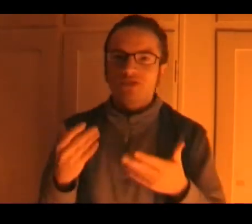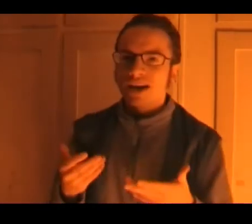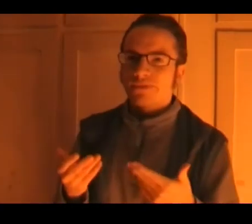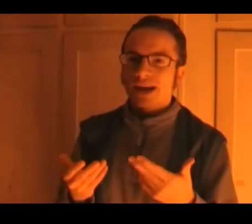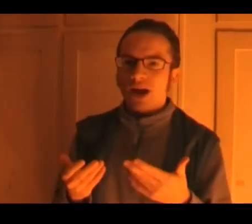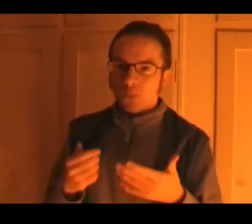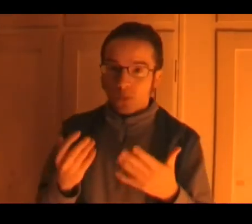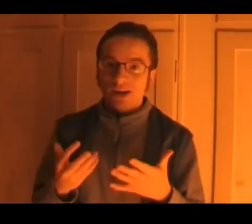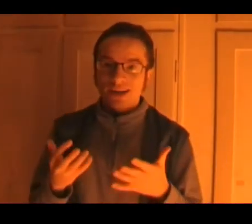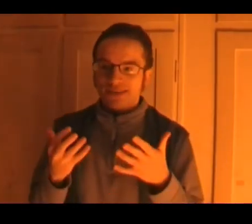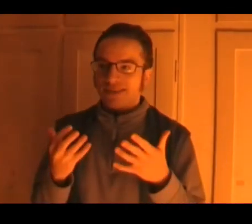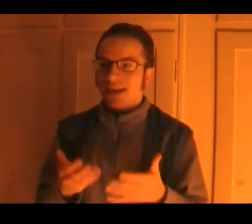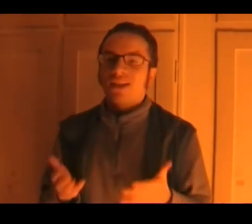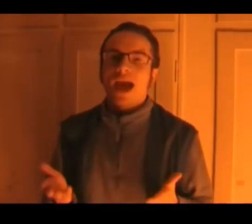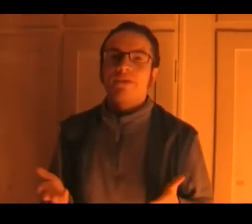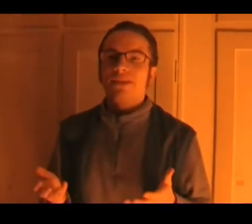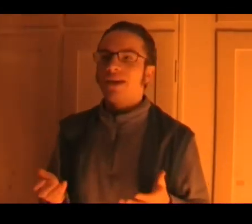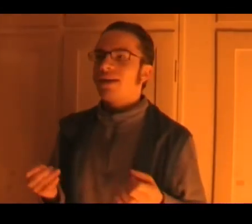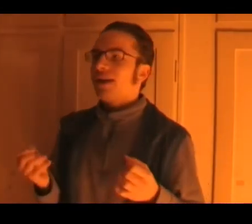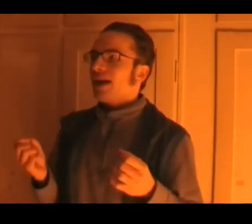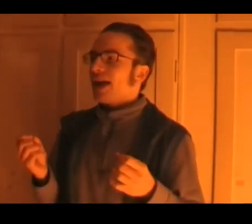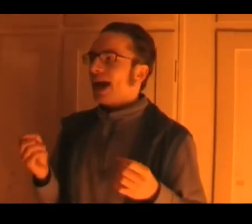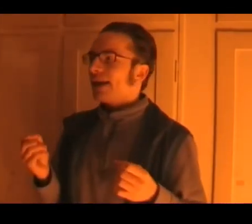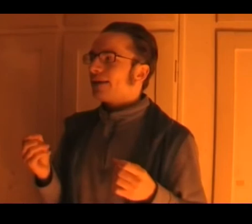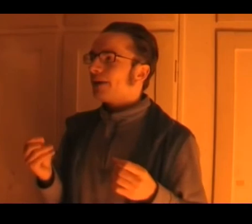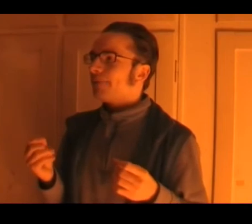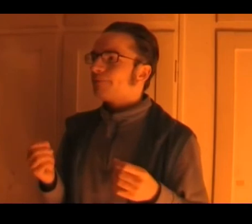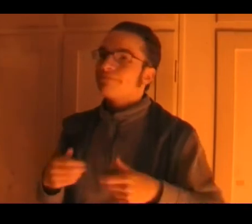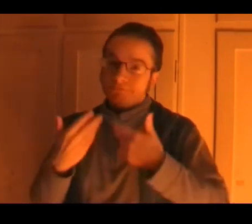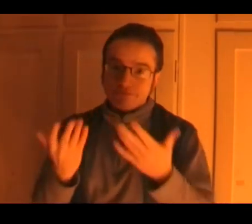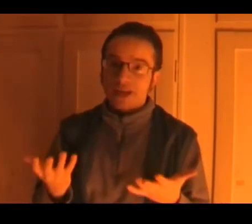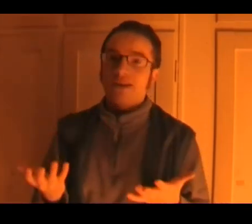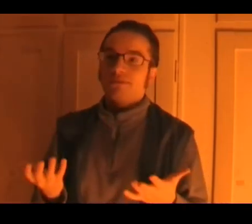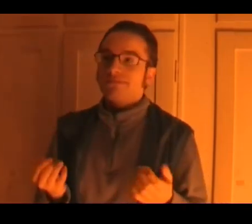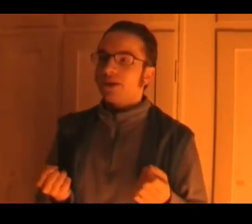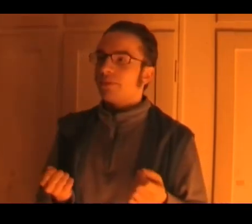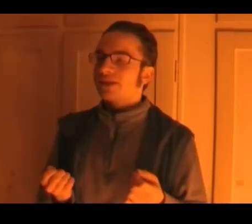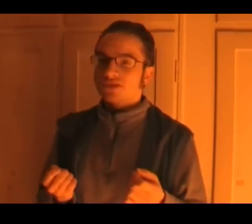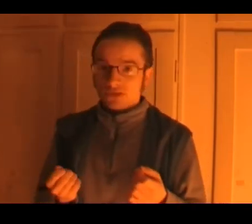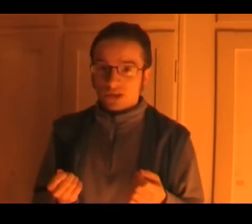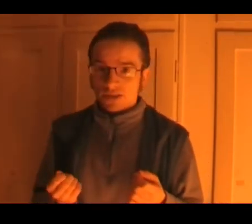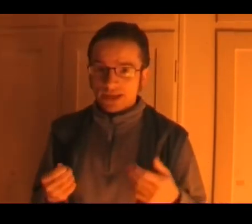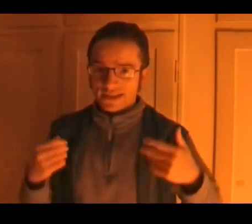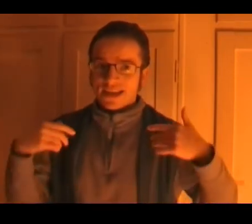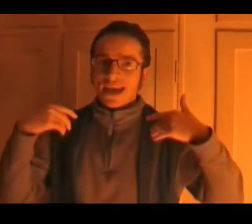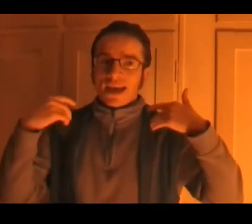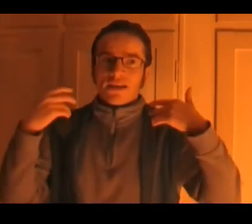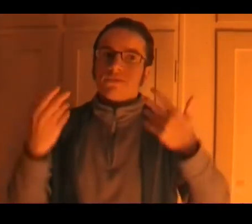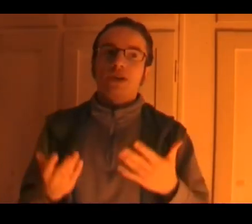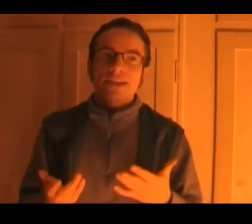trying to find out what the hell happened there and um that you know makes good enough sense then we've got